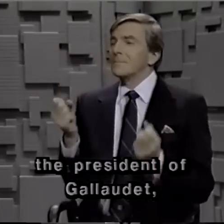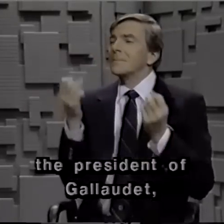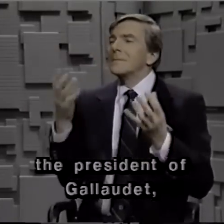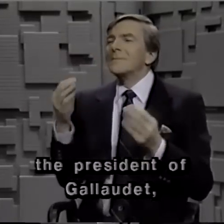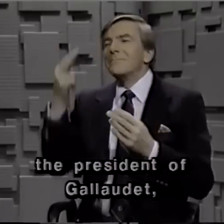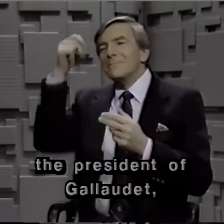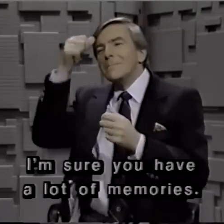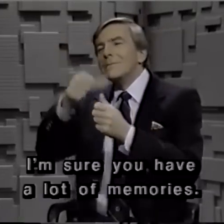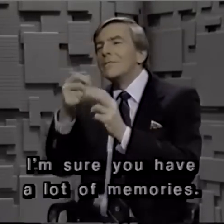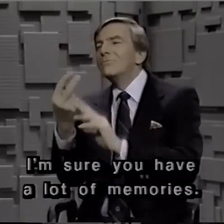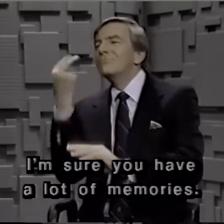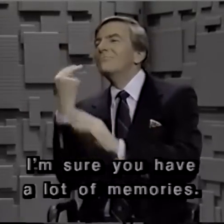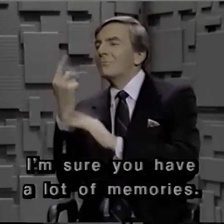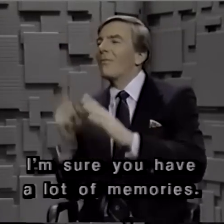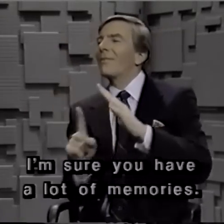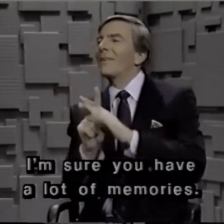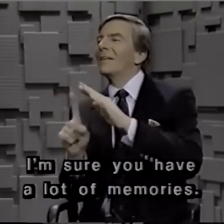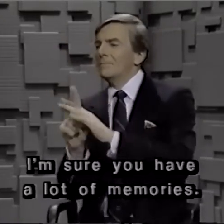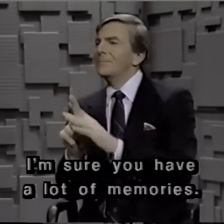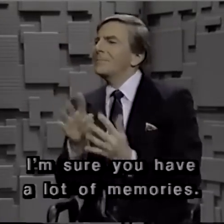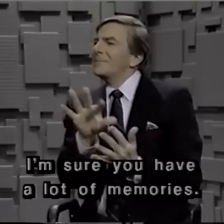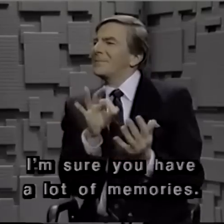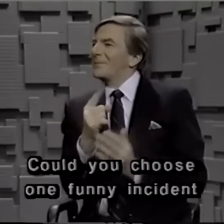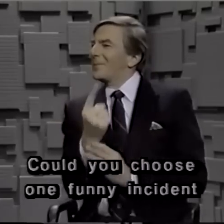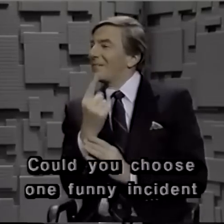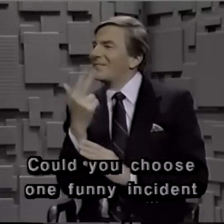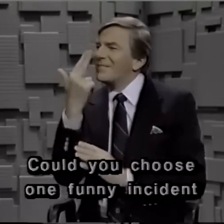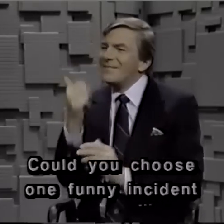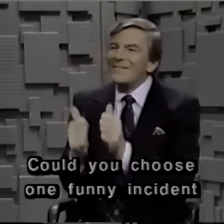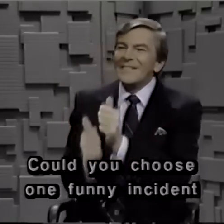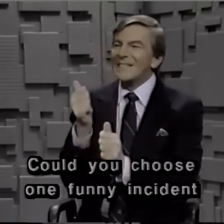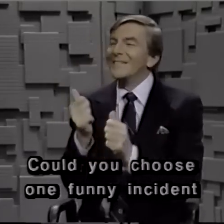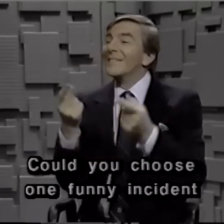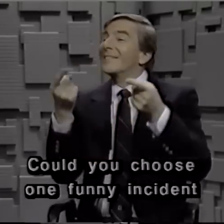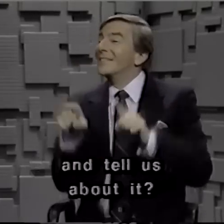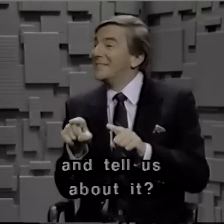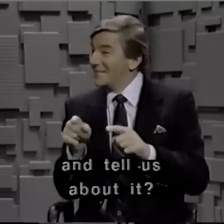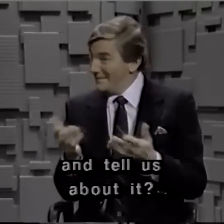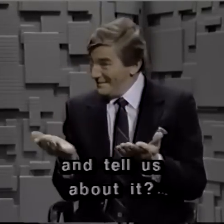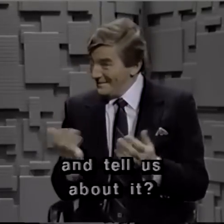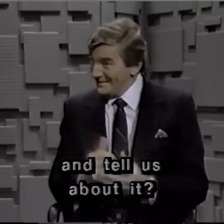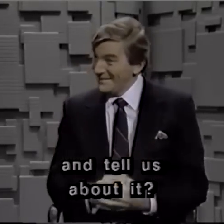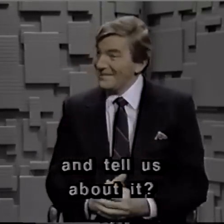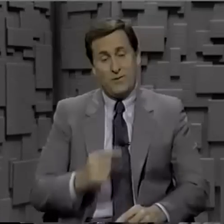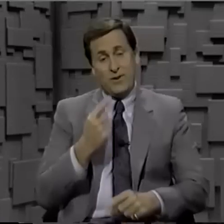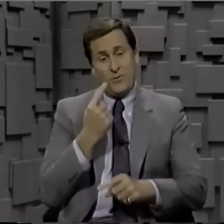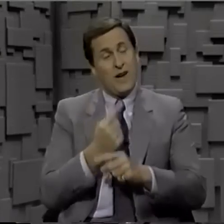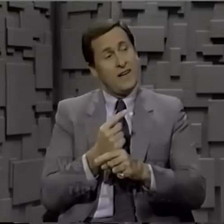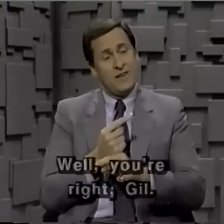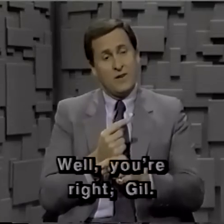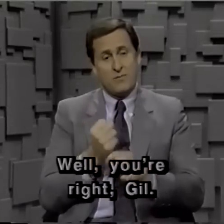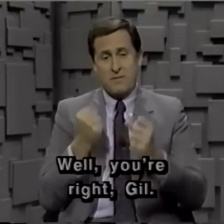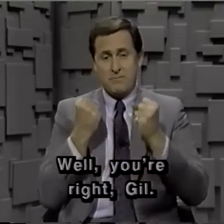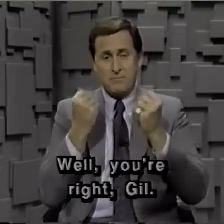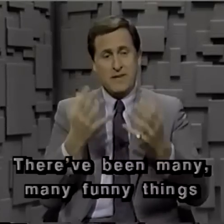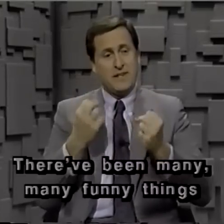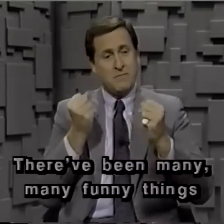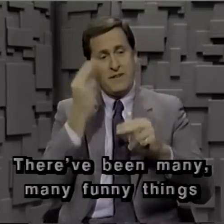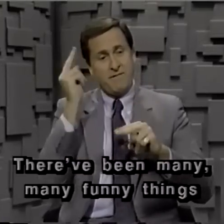Gallaudet, I'm sure you have a lot of memories. Could you choose one funny incident and tell us about it? Well, you're right, Gail. There have been many, many